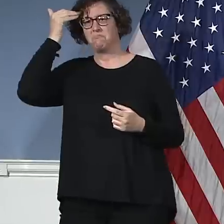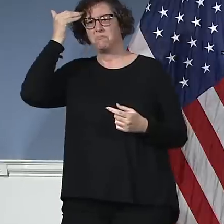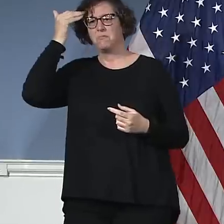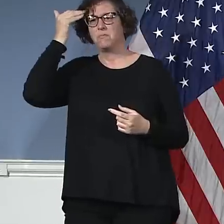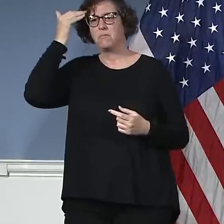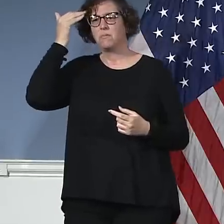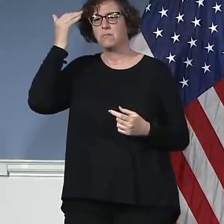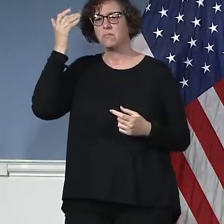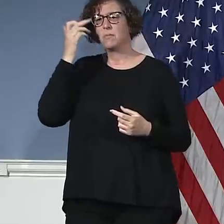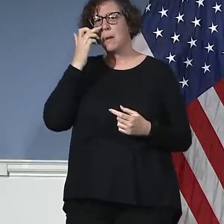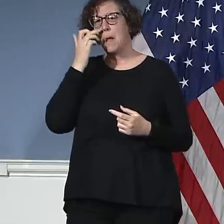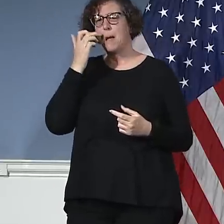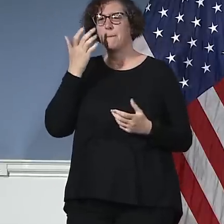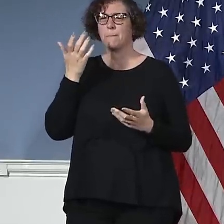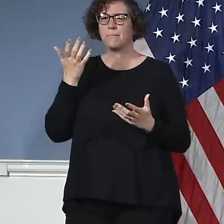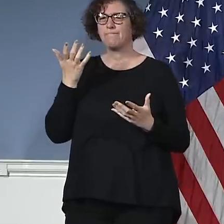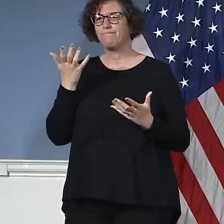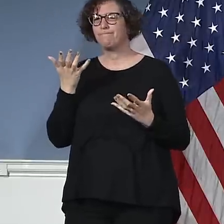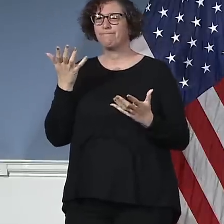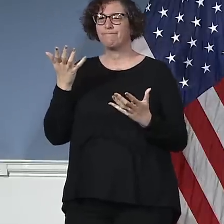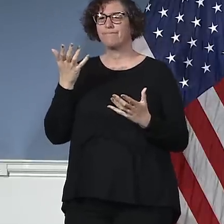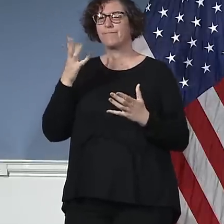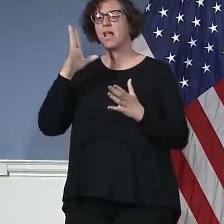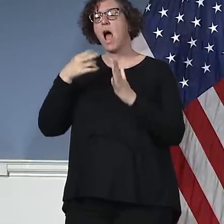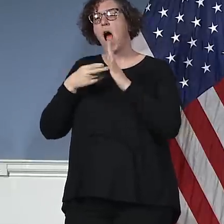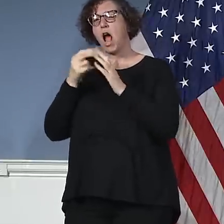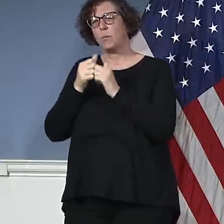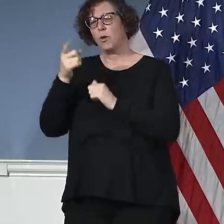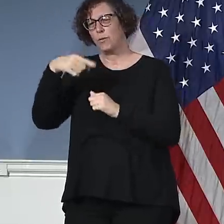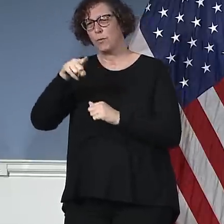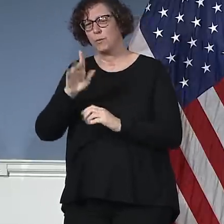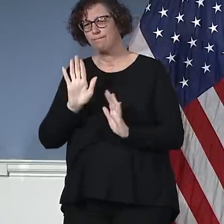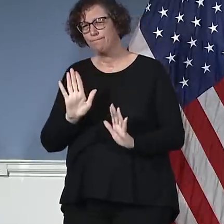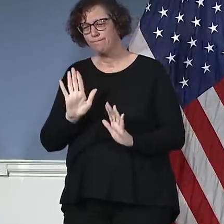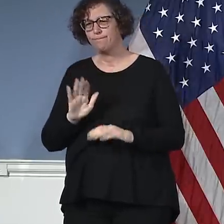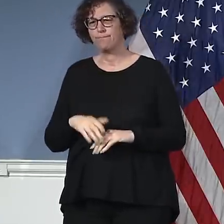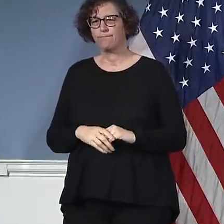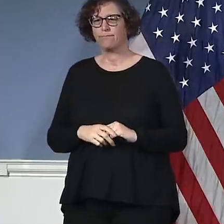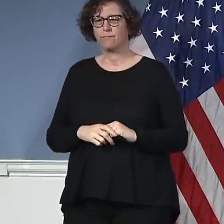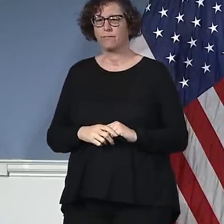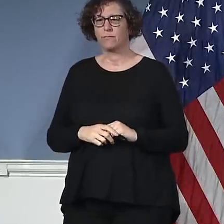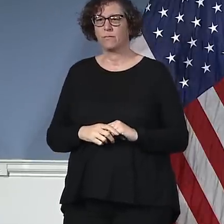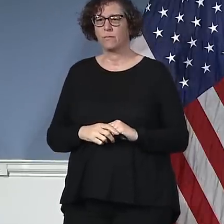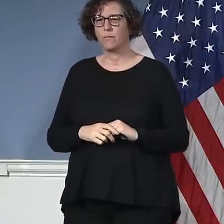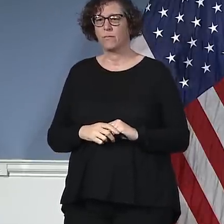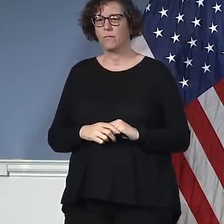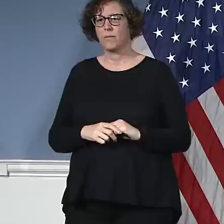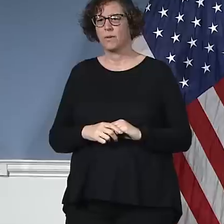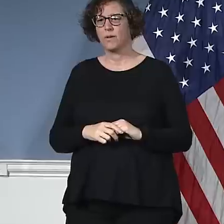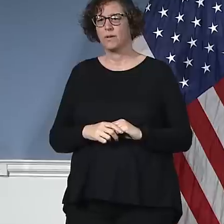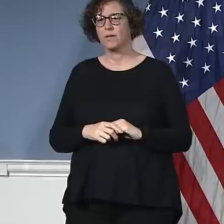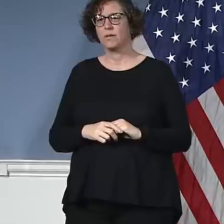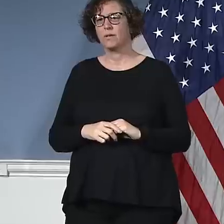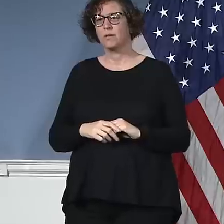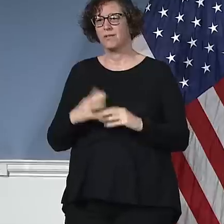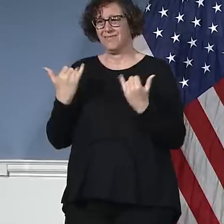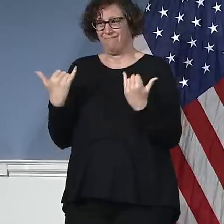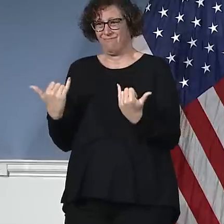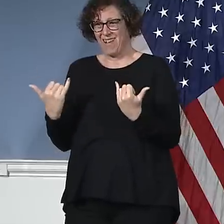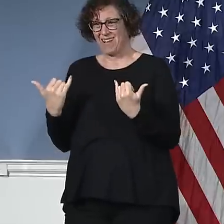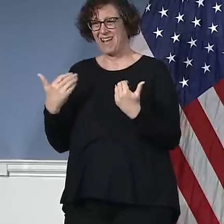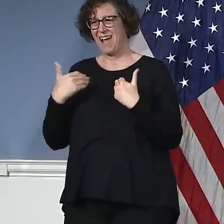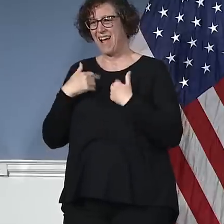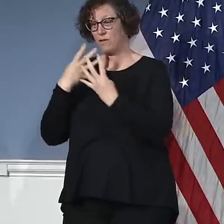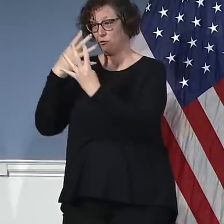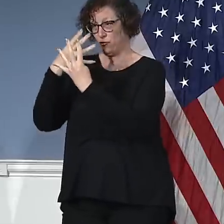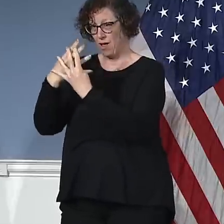Look, here's the reality. We've said again, thank God we have we've got a jail system that was built out for